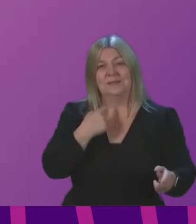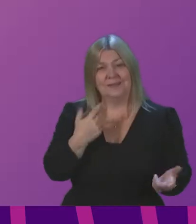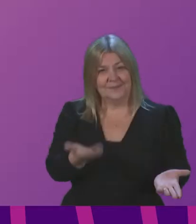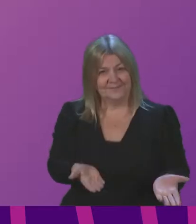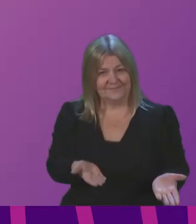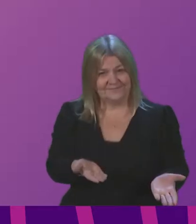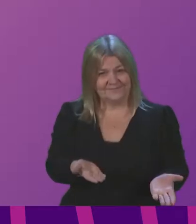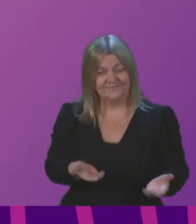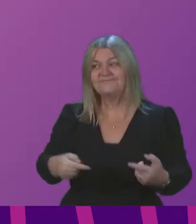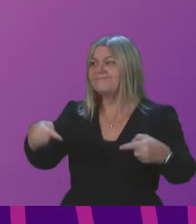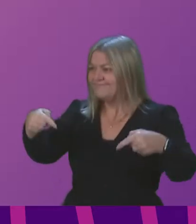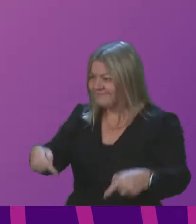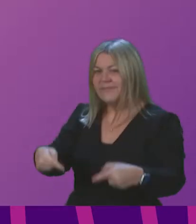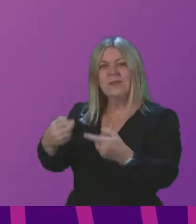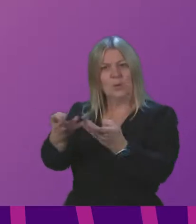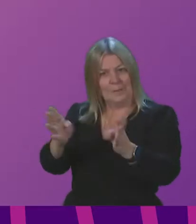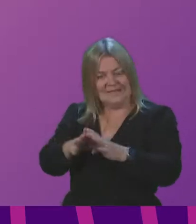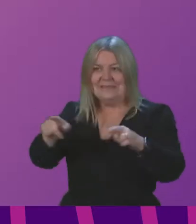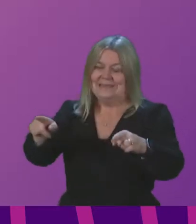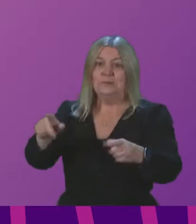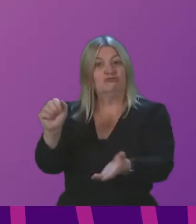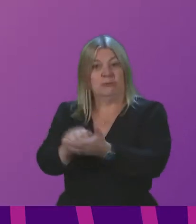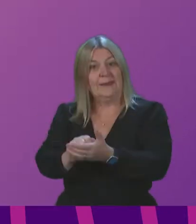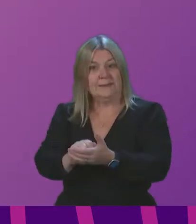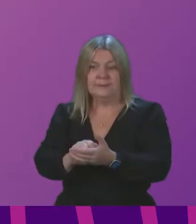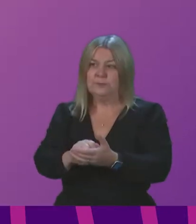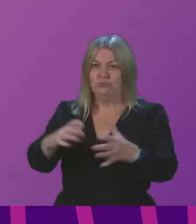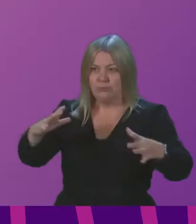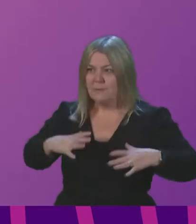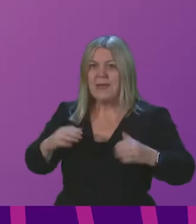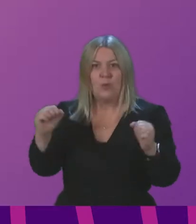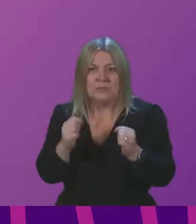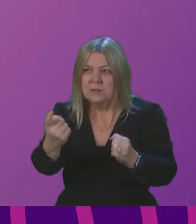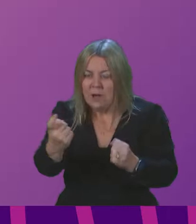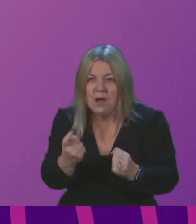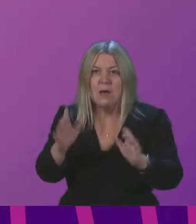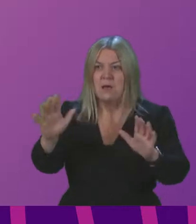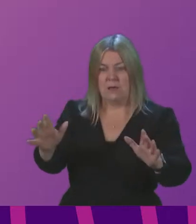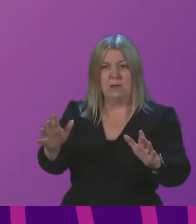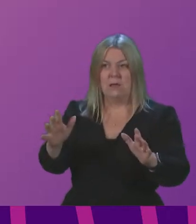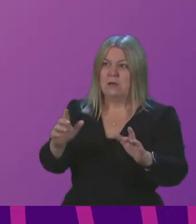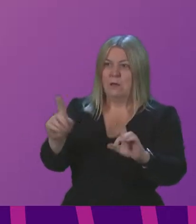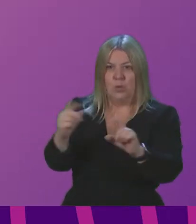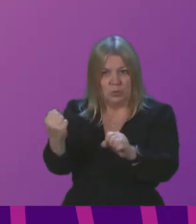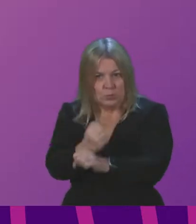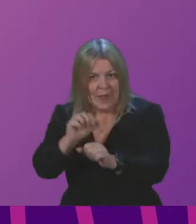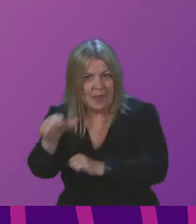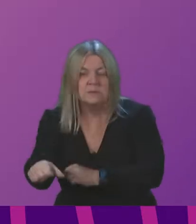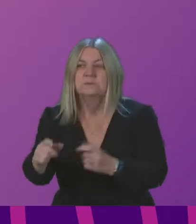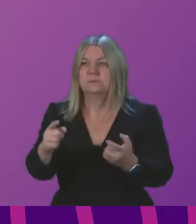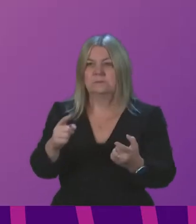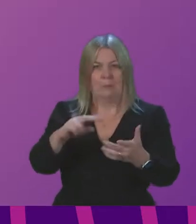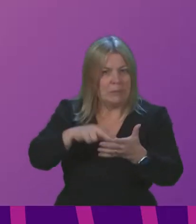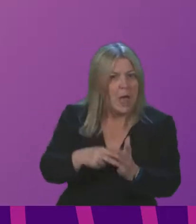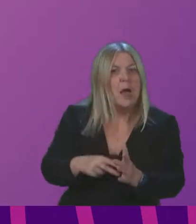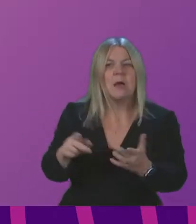to be looking at how we prepare for winter and to look ahead at what our priorities for recovery should look like. Yes, they're